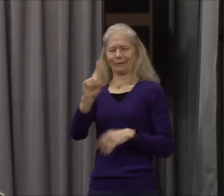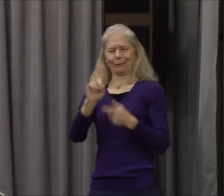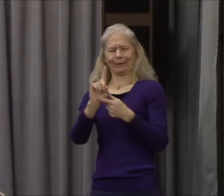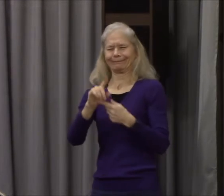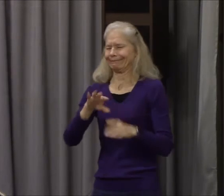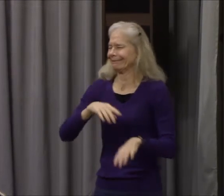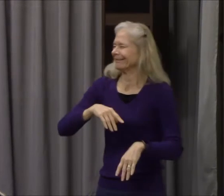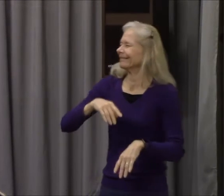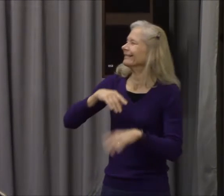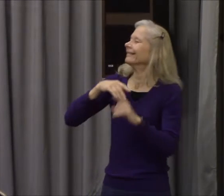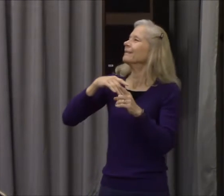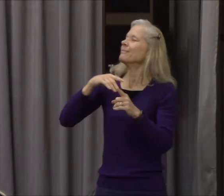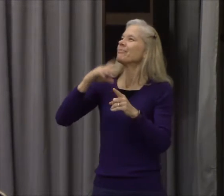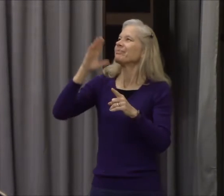be changed.